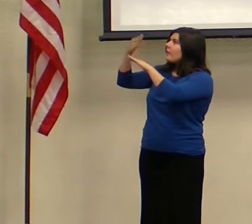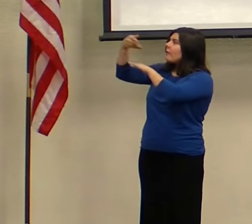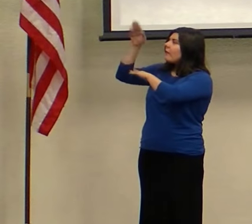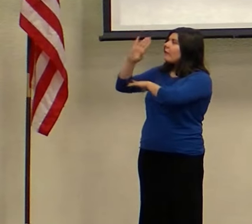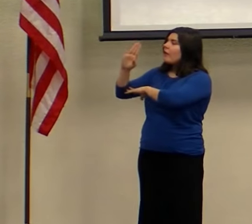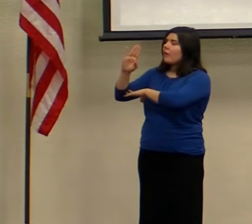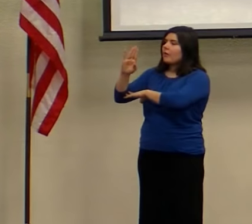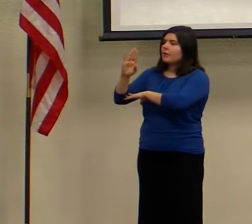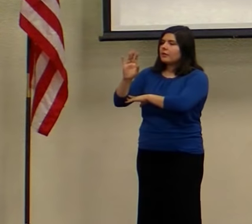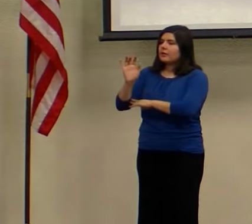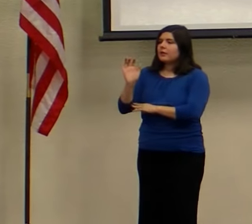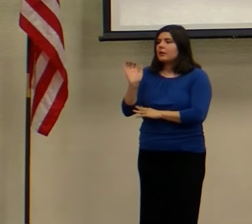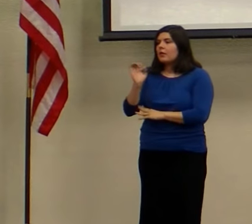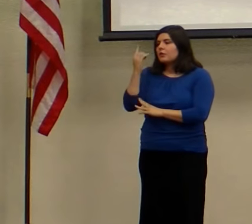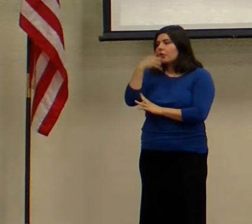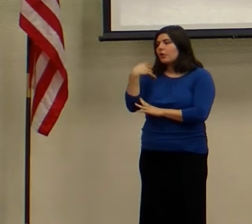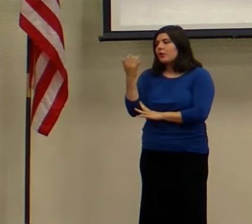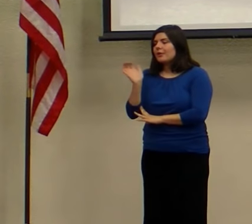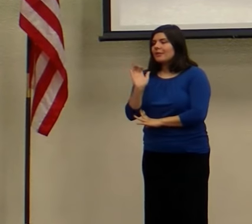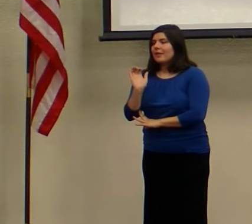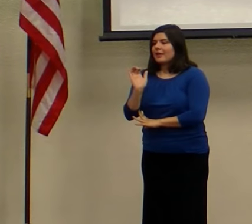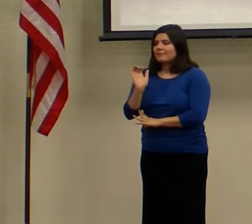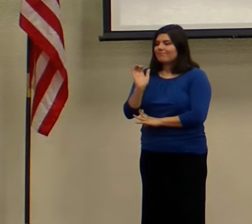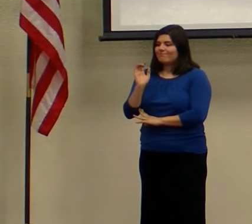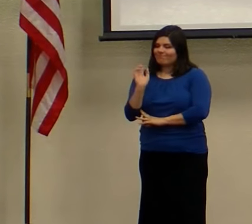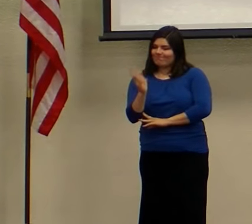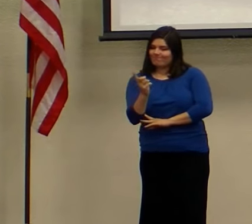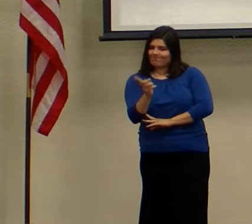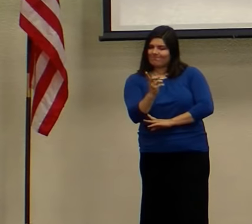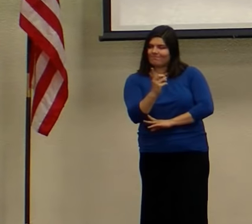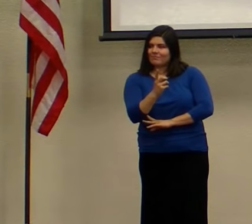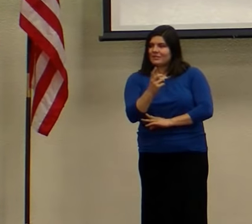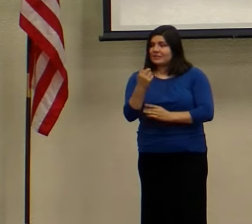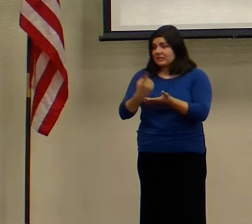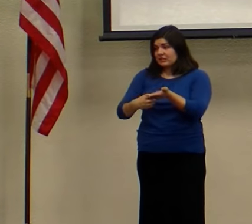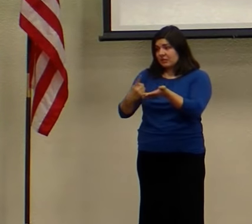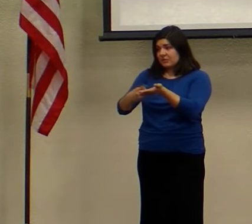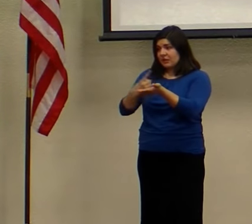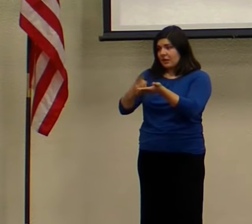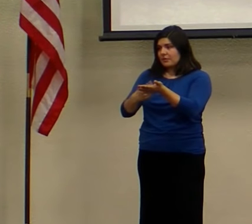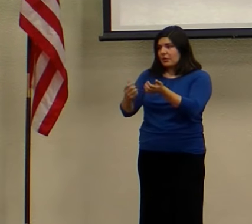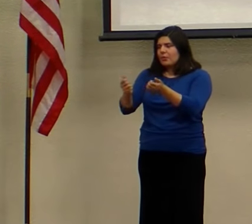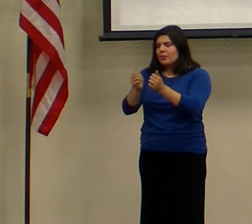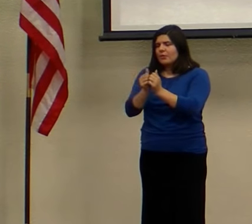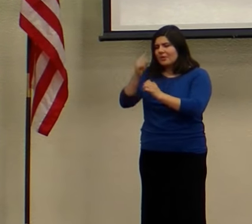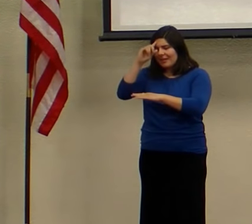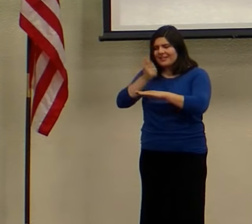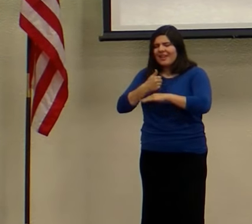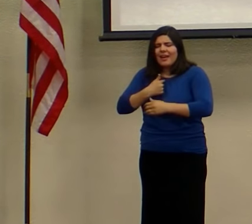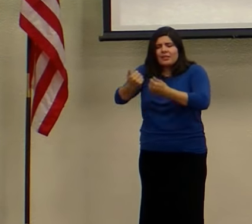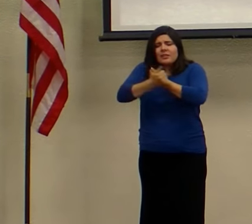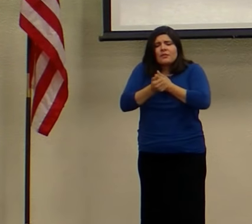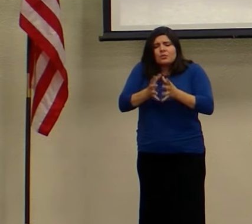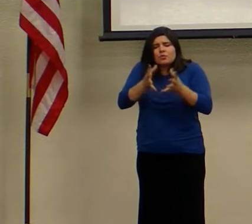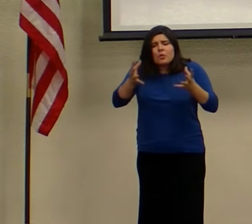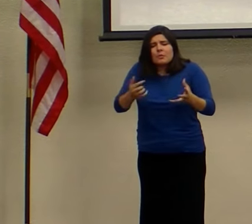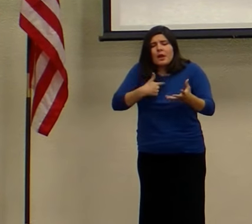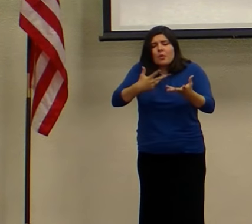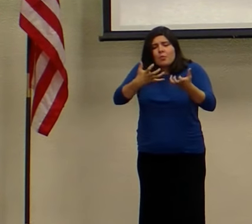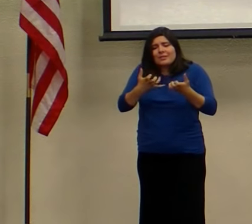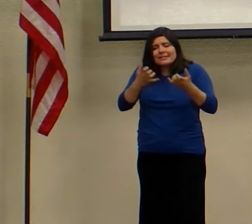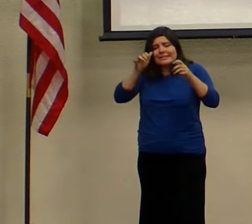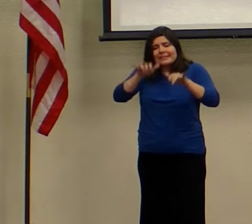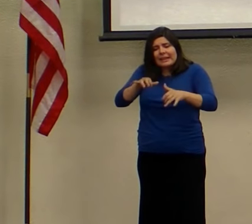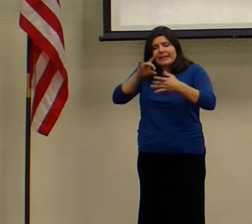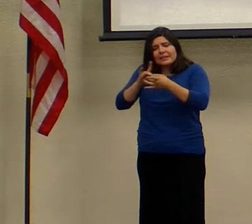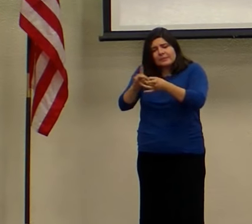It even can look like exhortation sometimes with the mindset of I love you so much that I want to stay in community